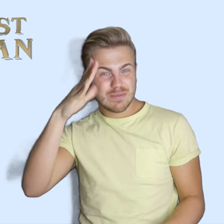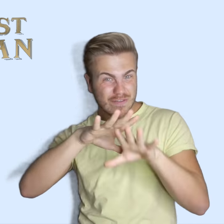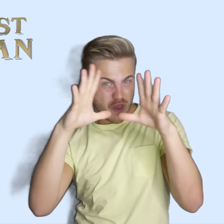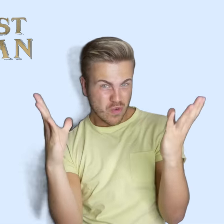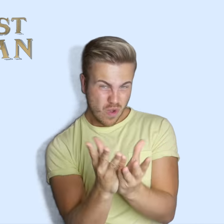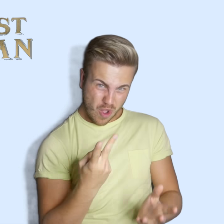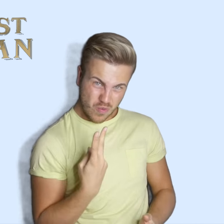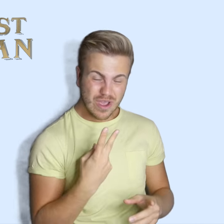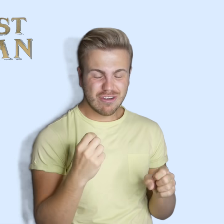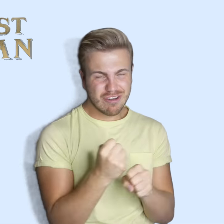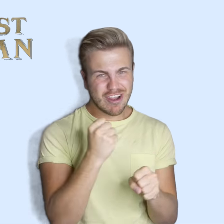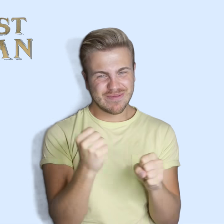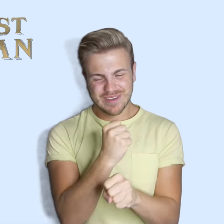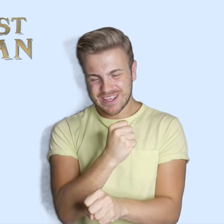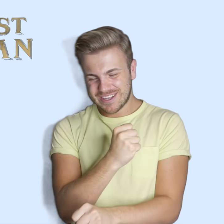are the world we're gonna make